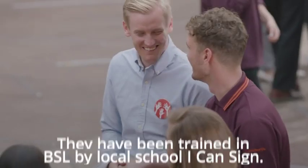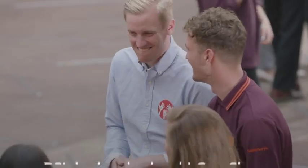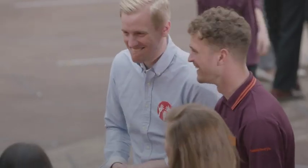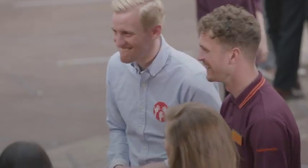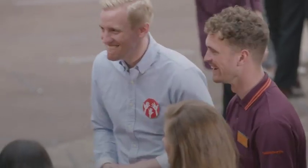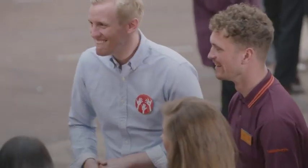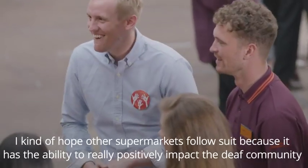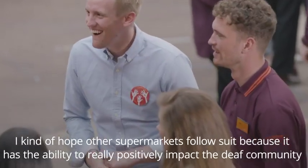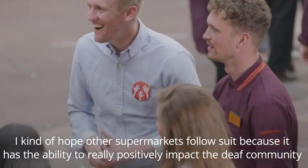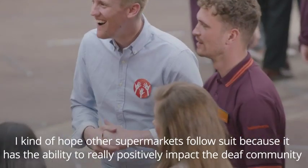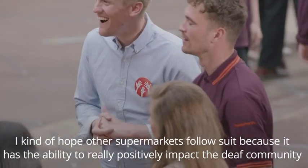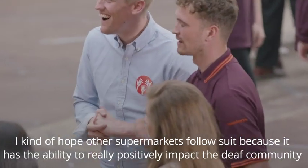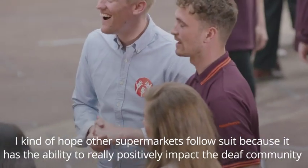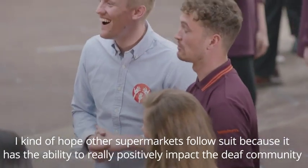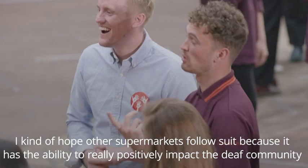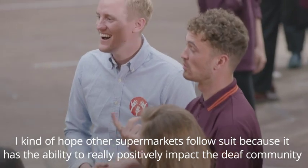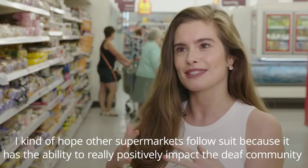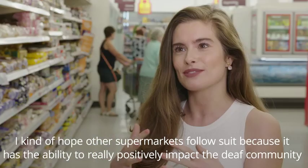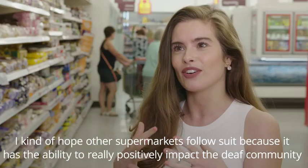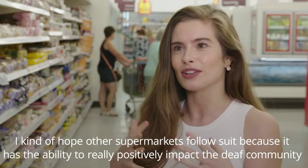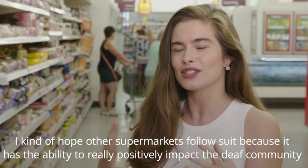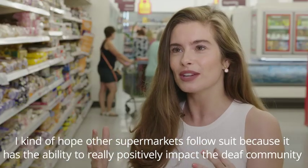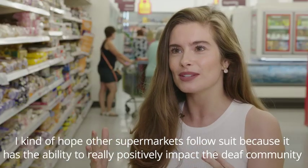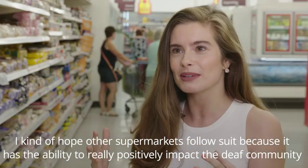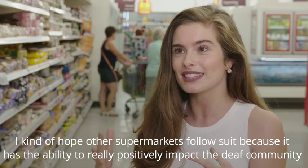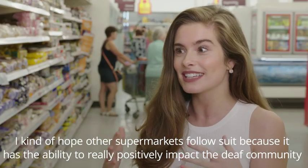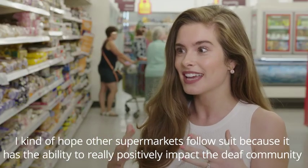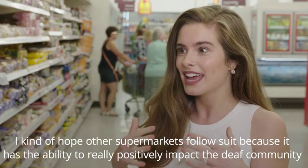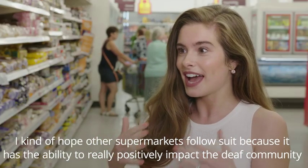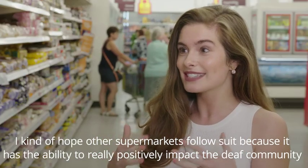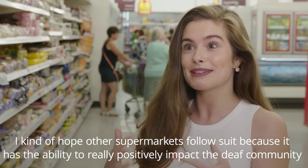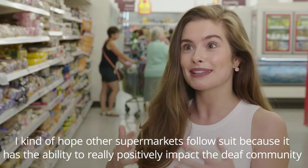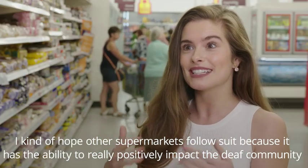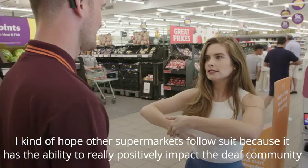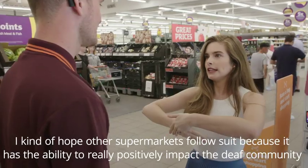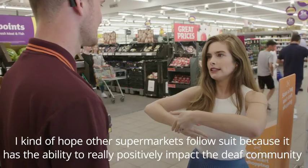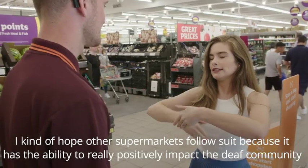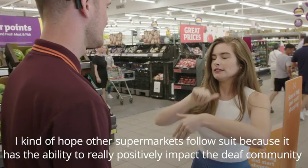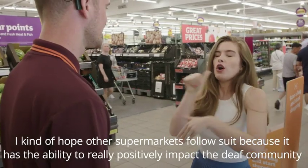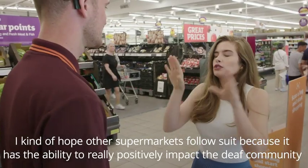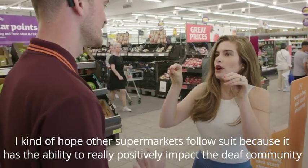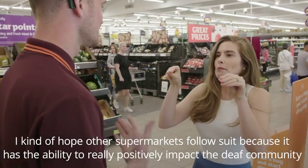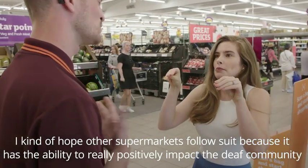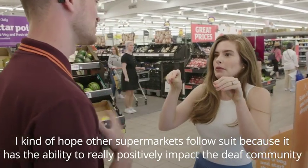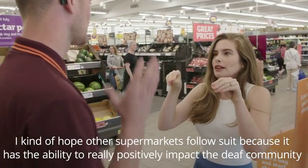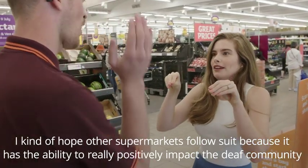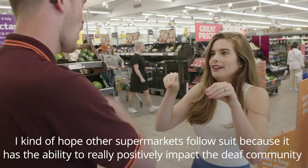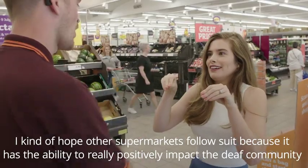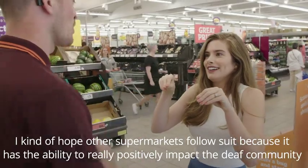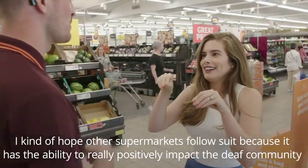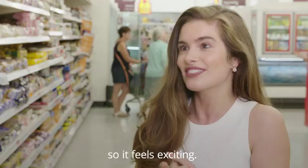I kind of hope that other supermarkets follow suit because it has the ability to really positively impact the deaf community so it